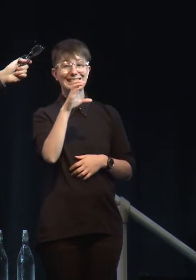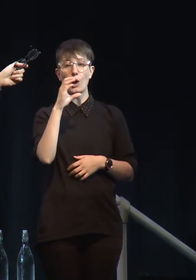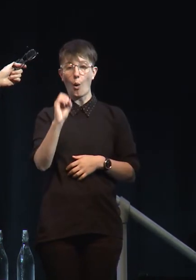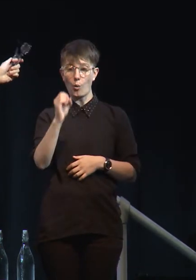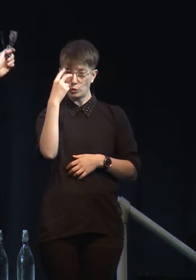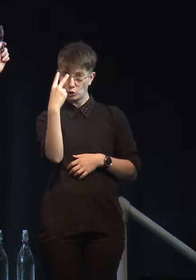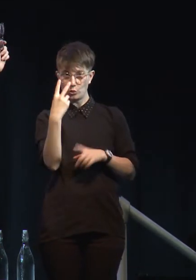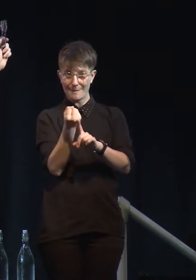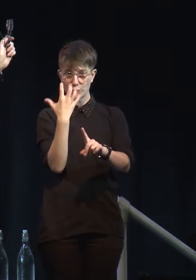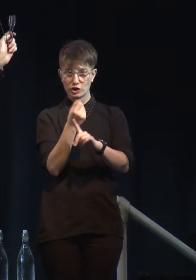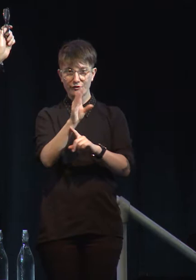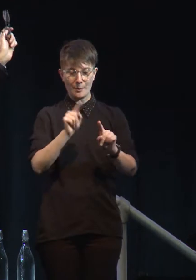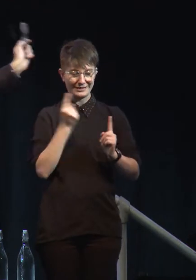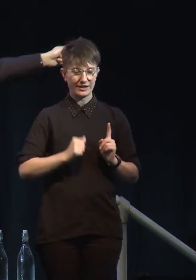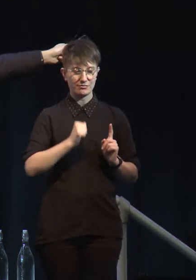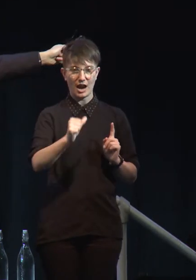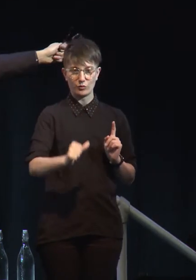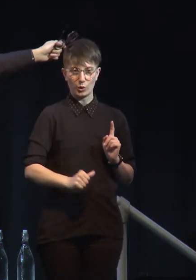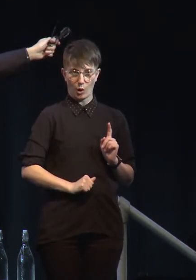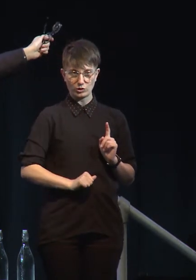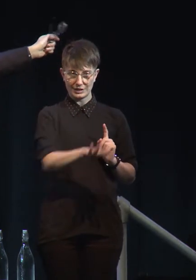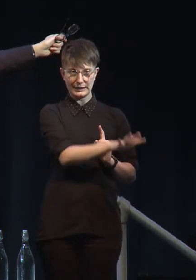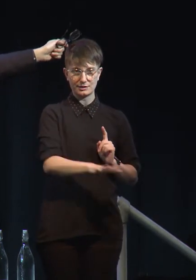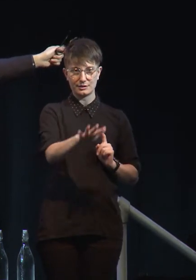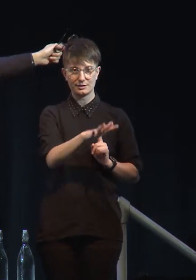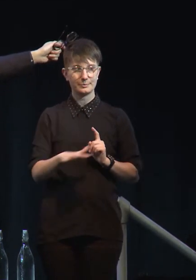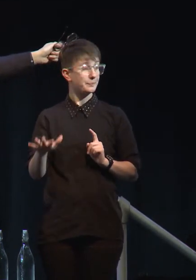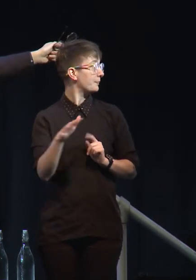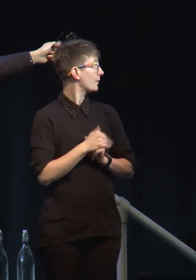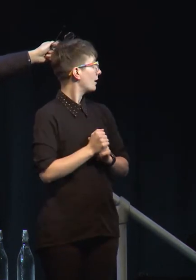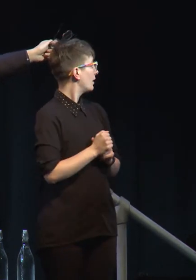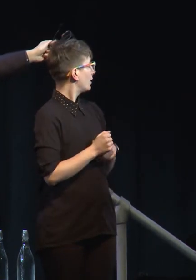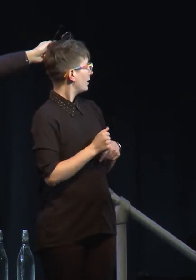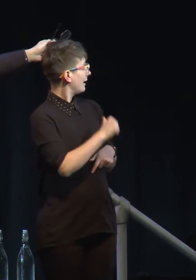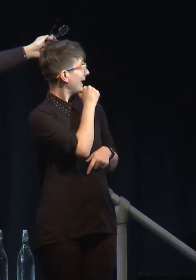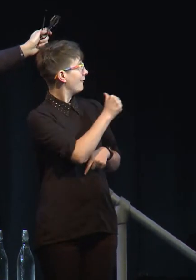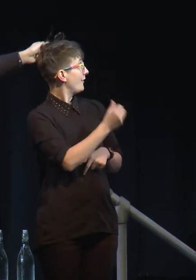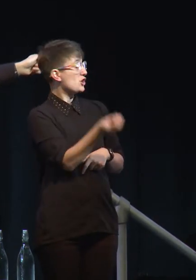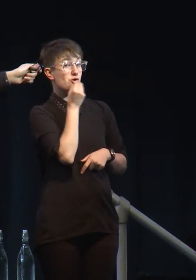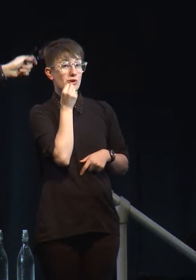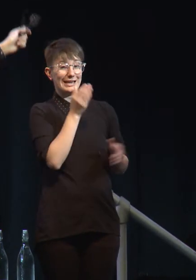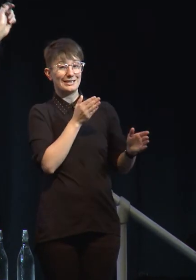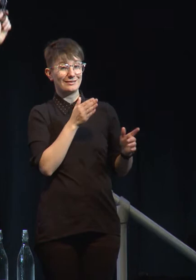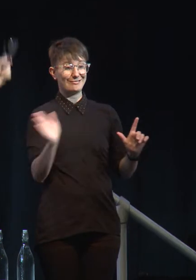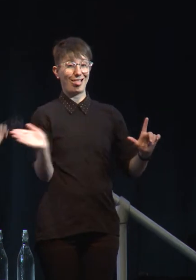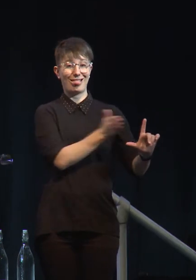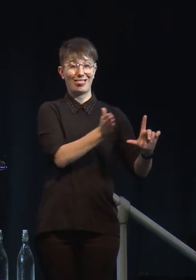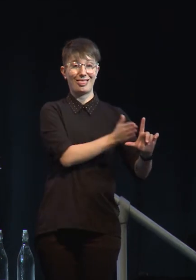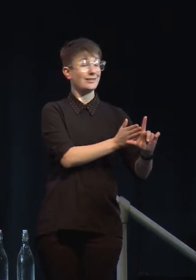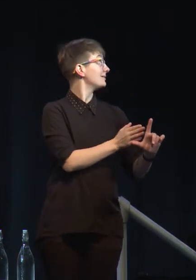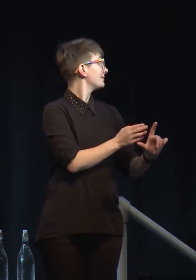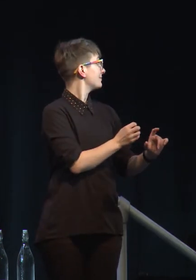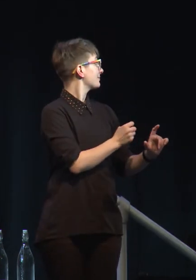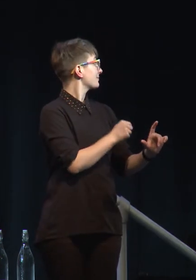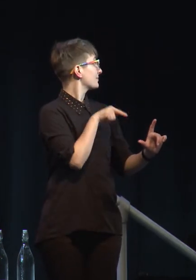sectors of agriculture, a quick glance shows you that if you're eating more to the right of the curve, you're doing less damage than if you're eating to